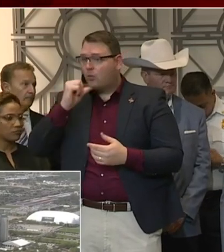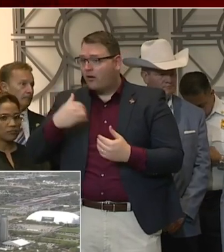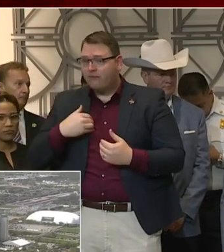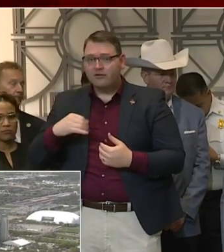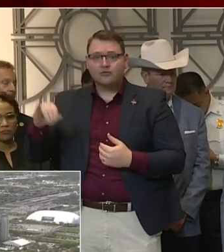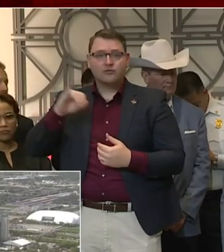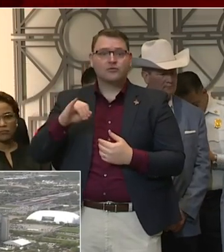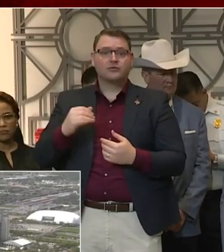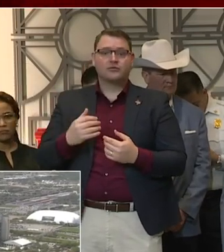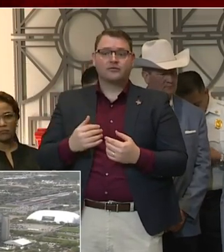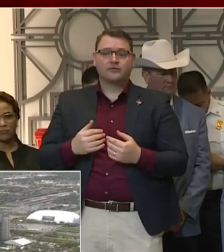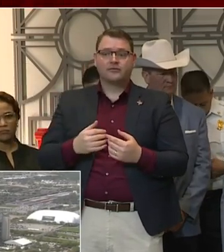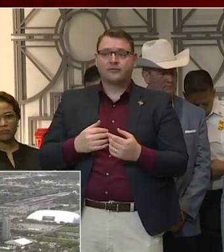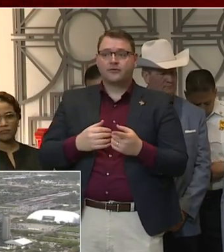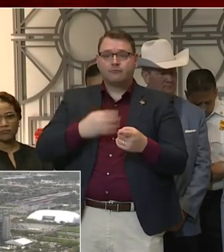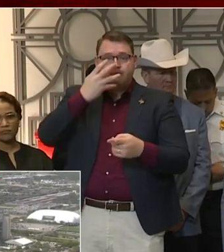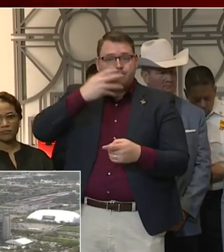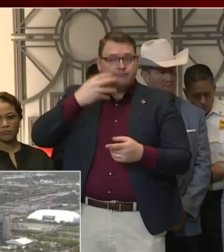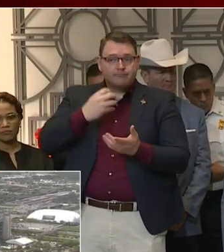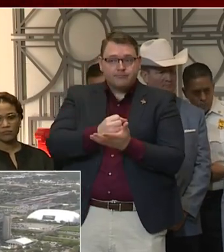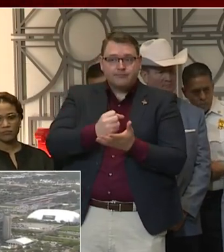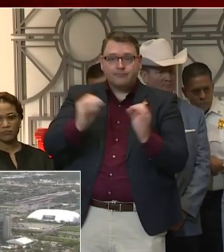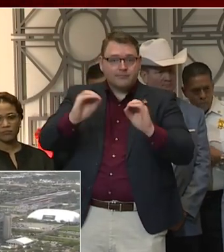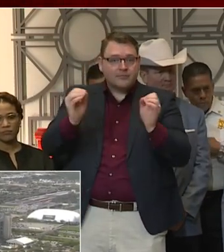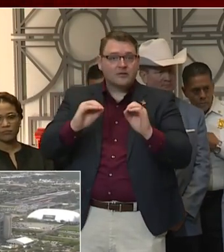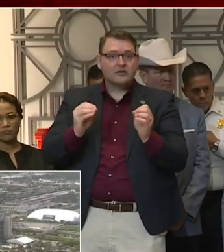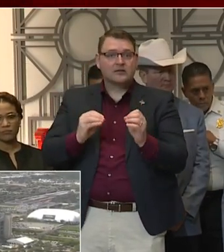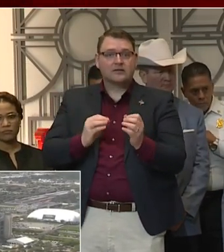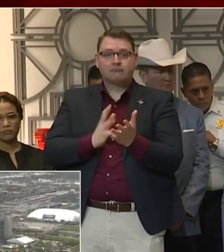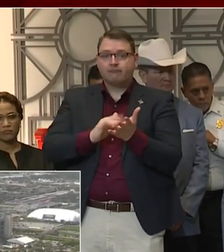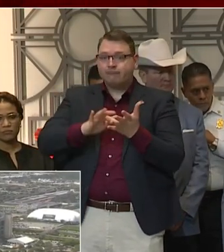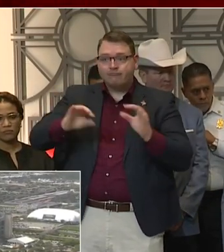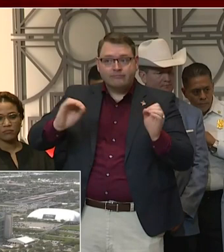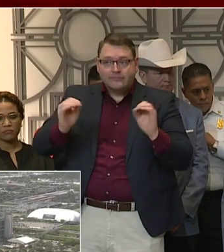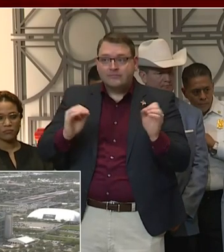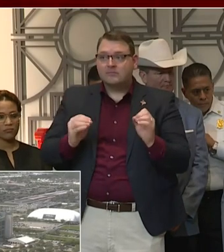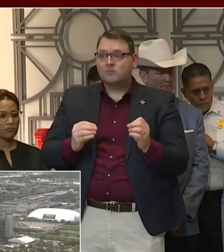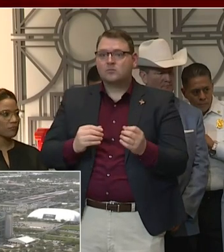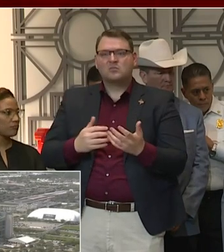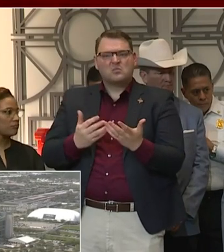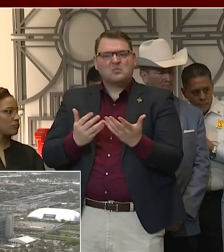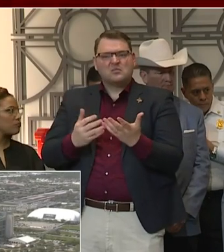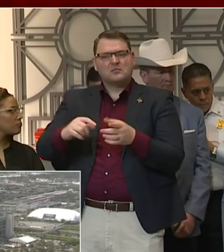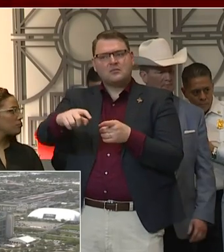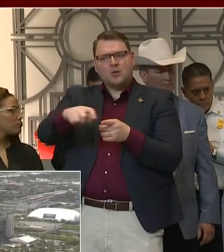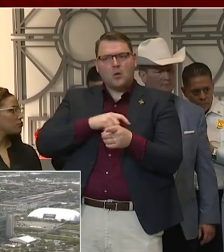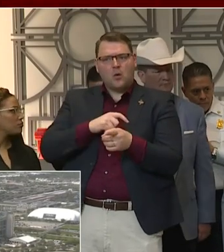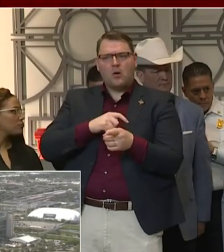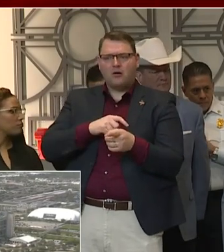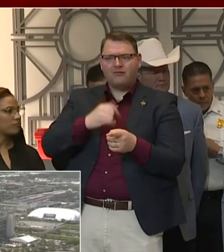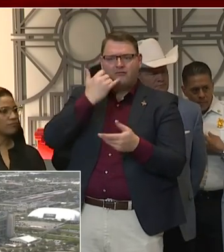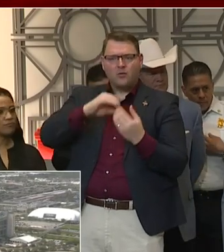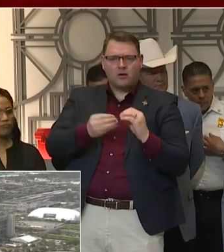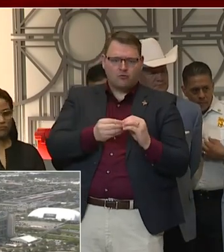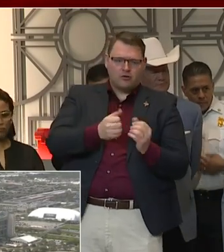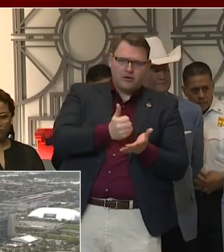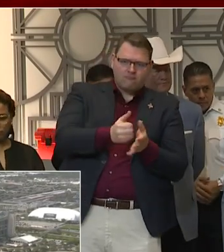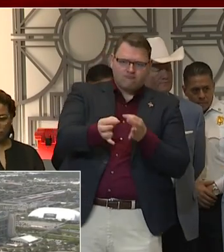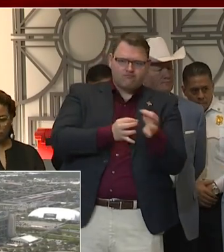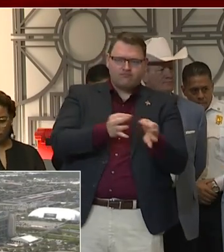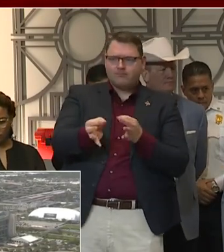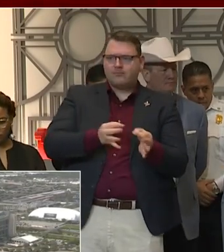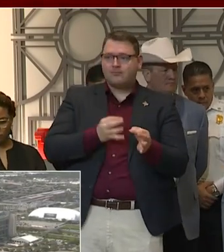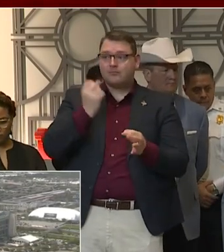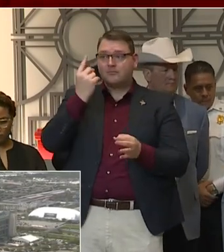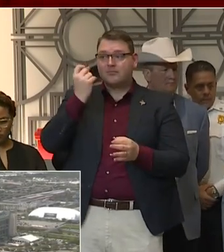our line if you think that you may have this. And so, but Maya, to answer your question, the decision